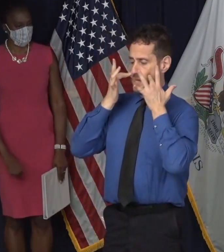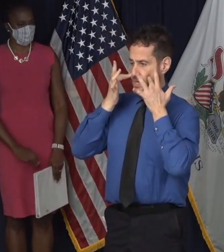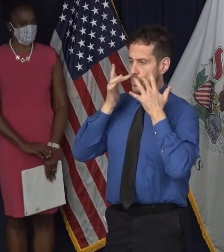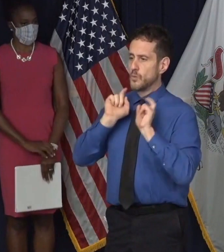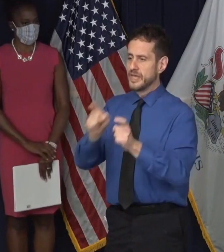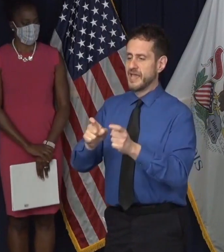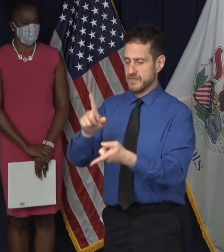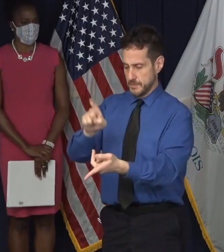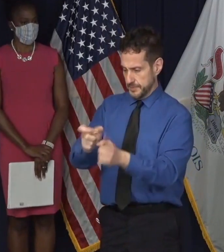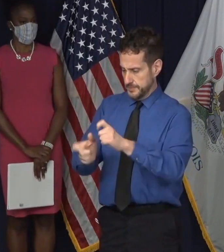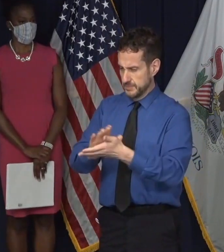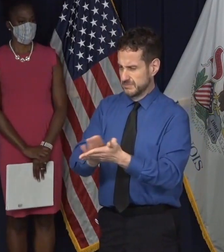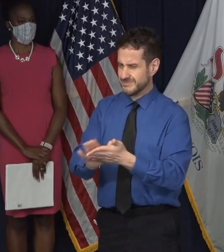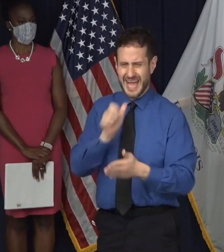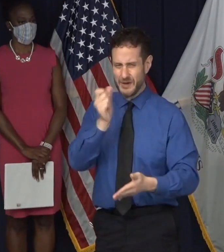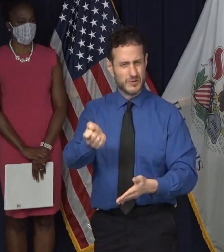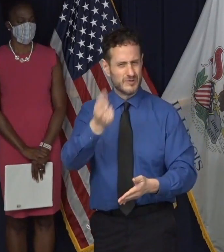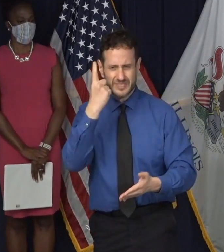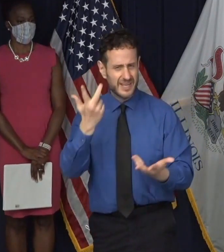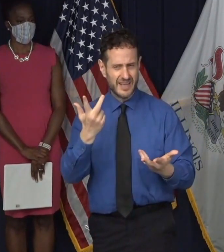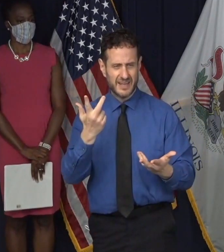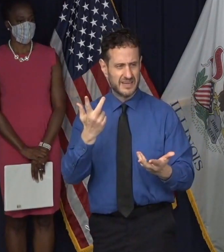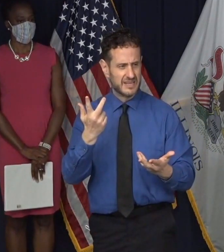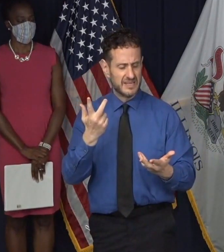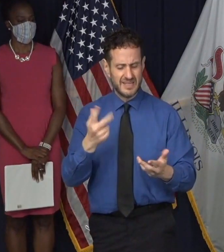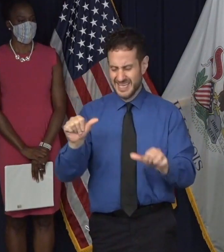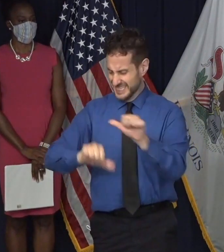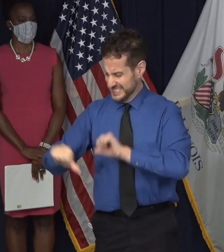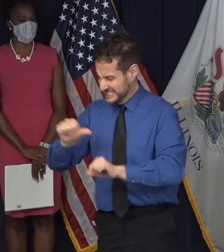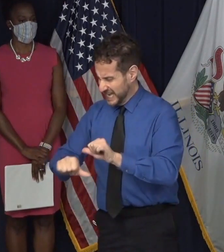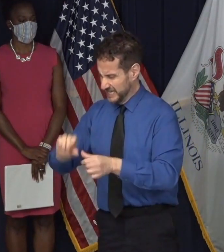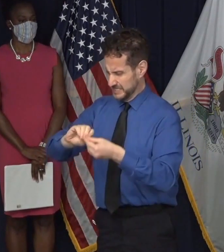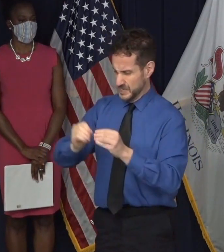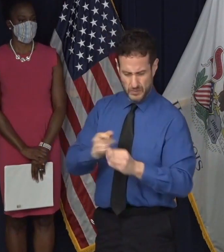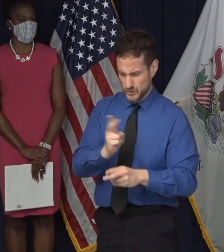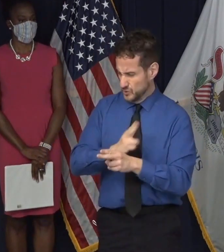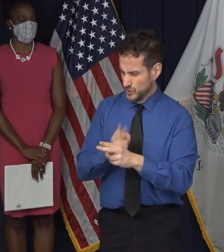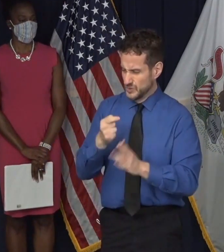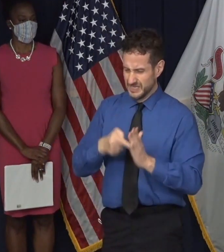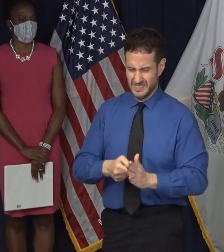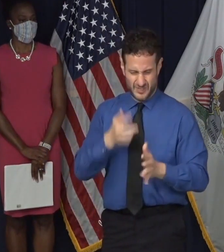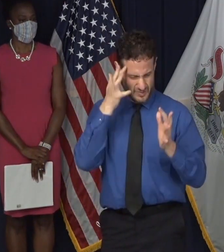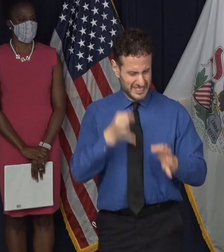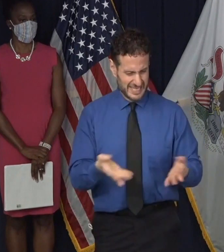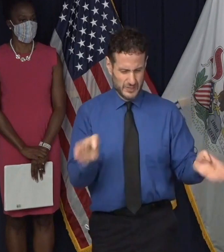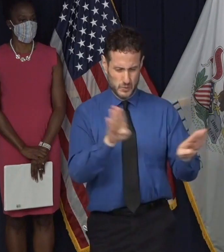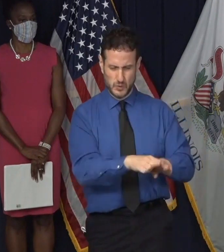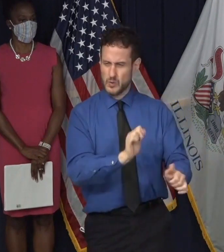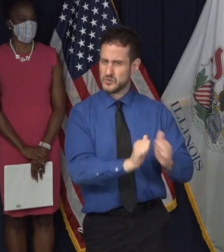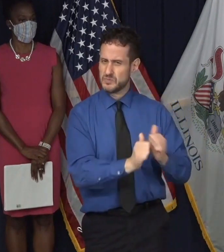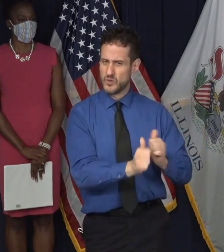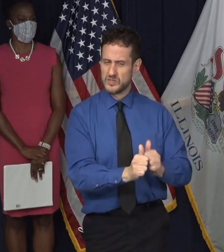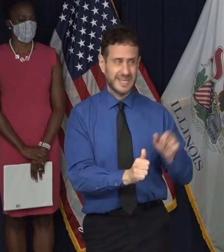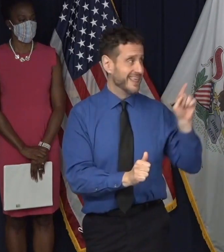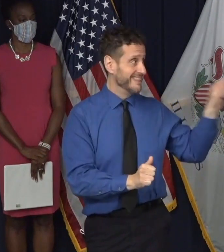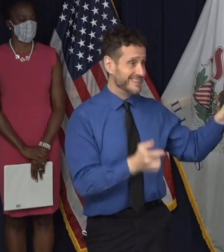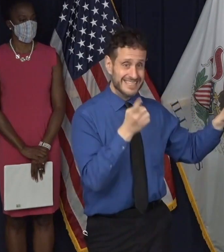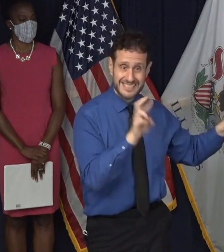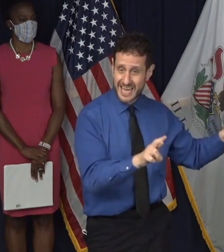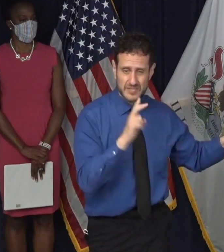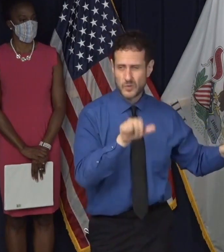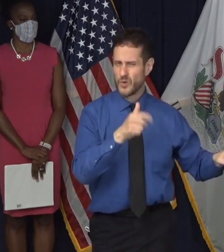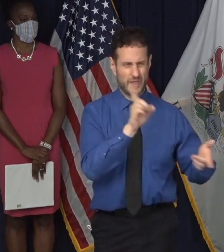I don't understand the science and data that you're using. Is it just, Well, think,